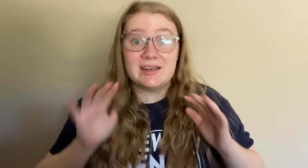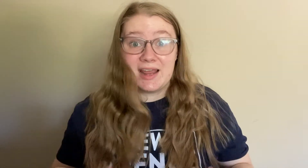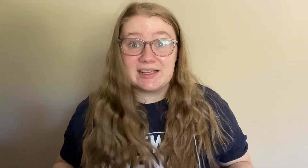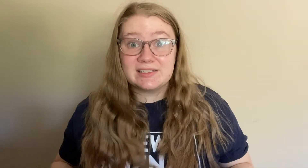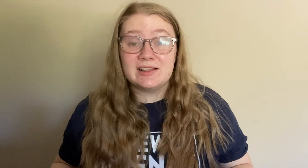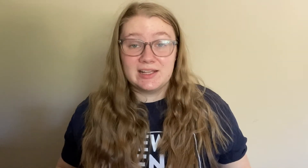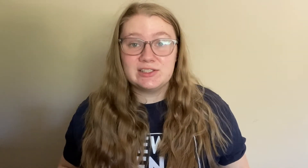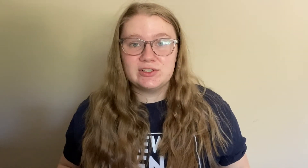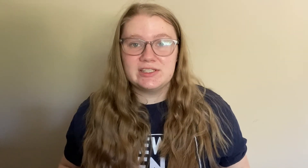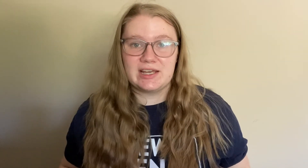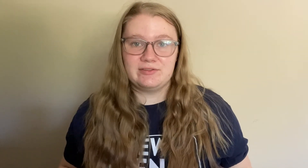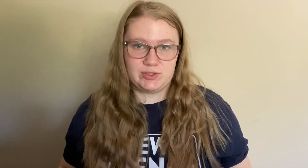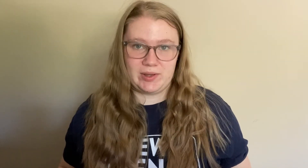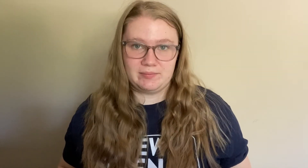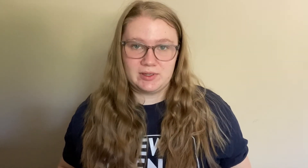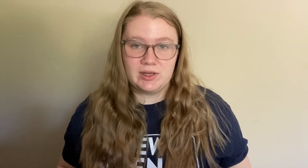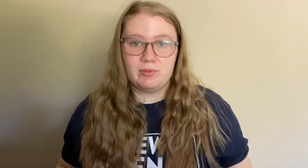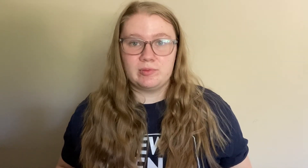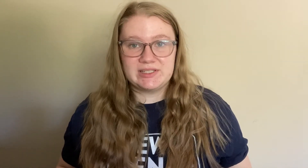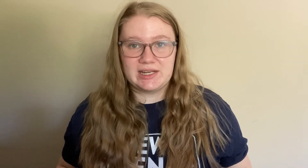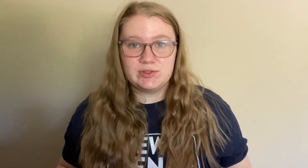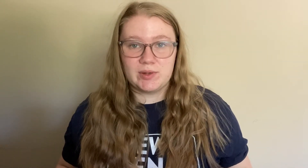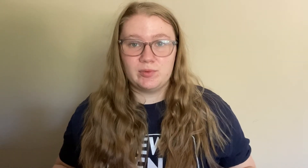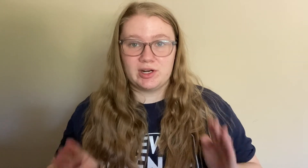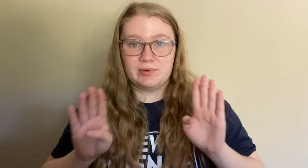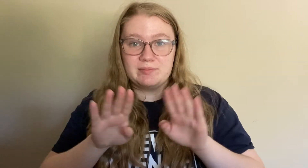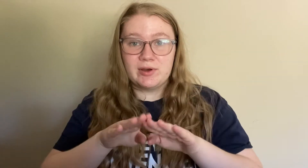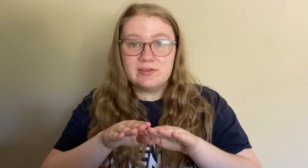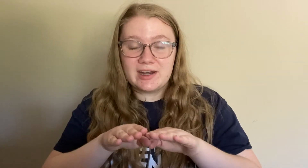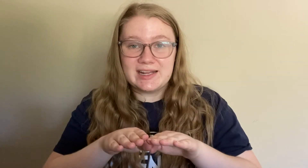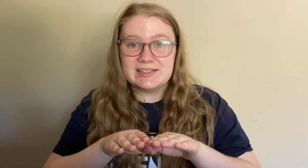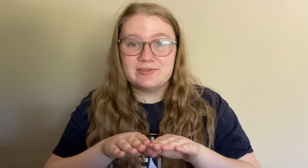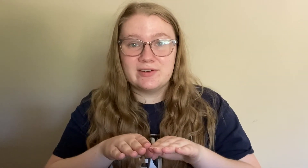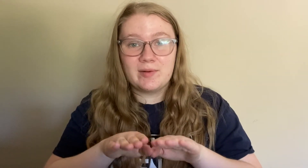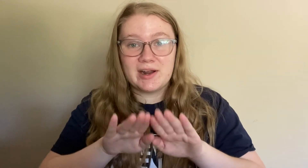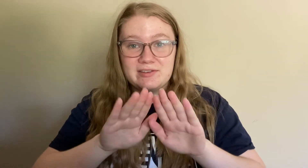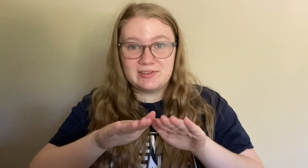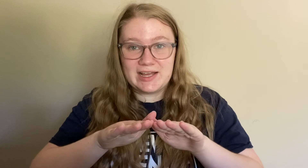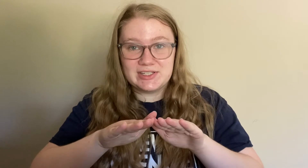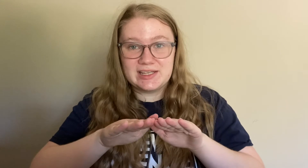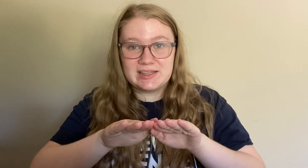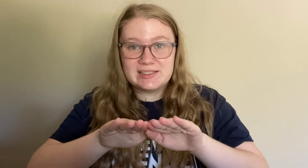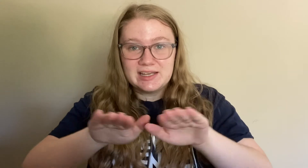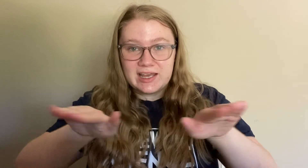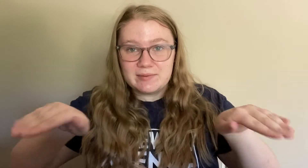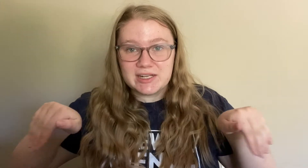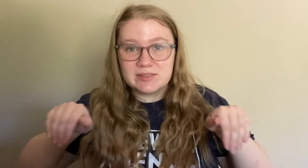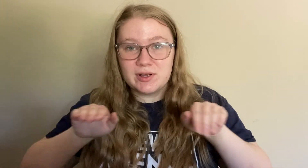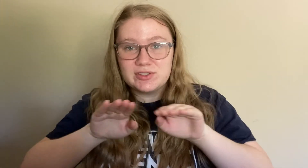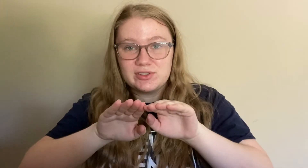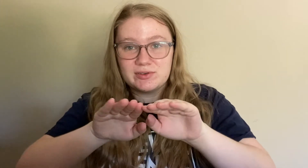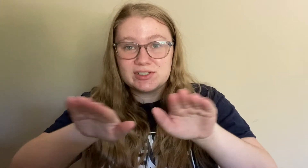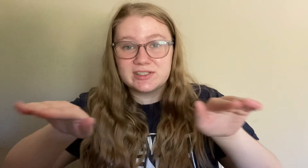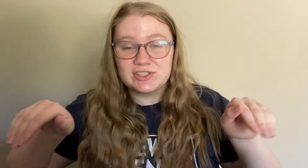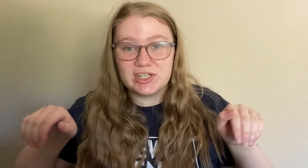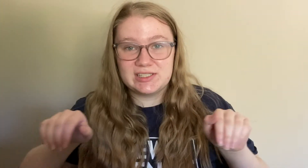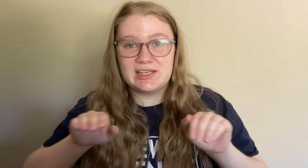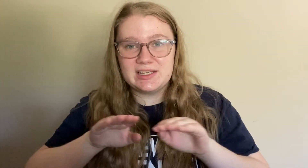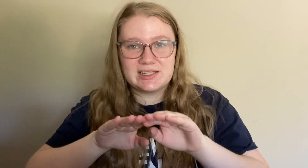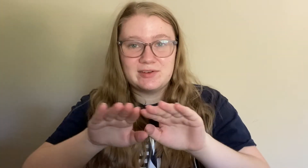Next let's learn the sign for swim. When we sign swim we're going to bring both of our hands in front of our body flat just like this and make small strokes just like this as if